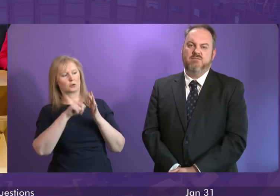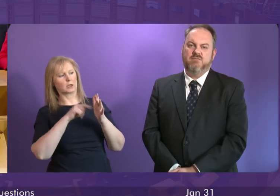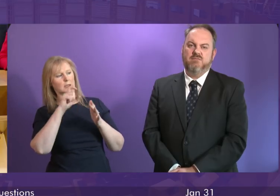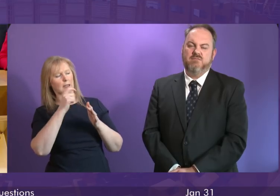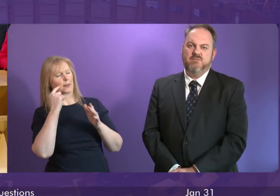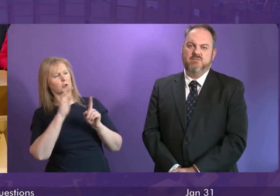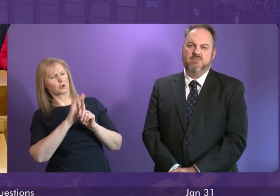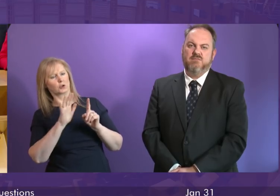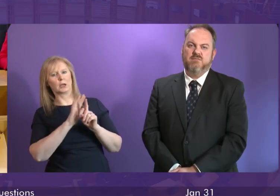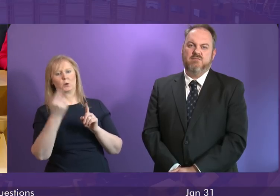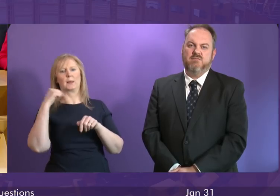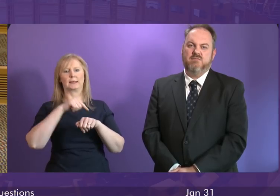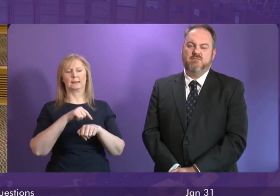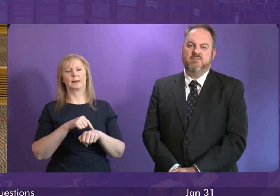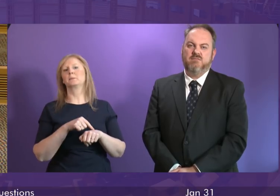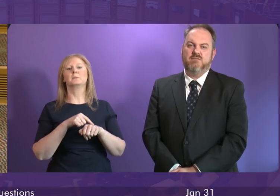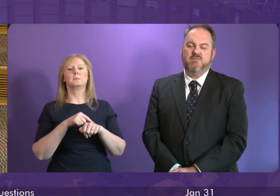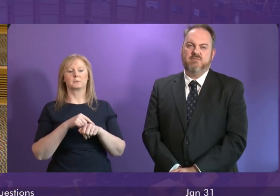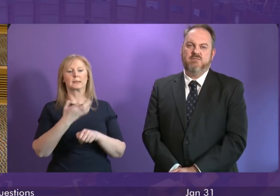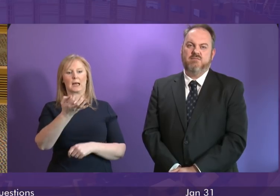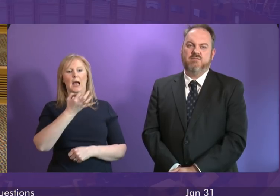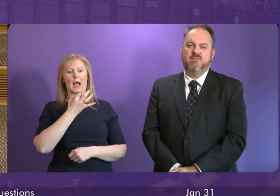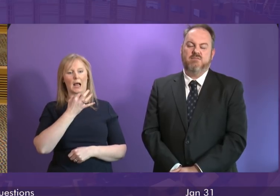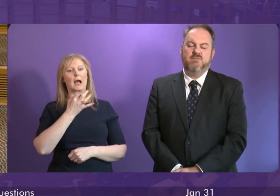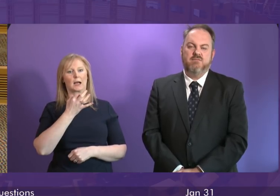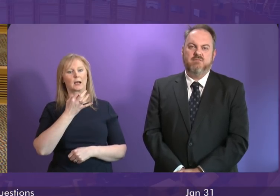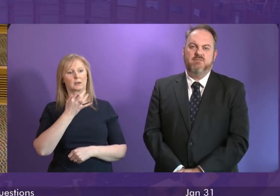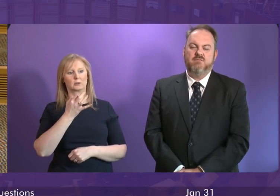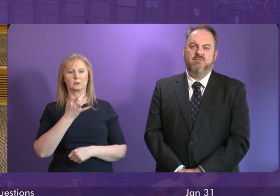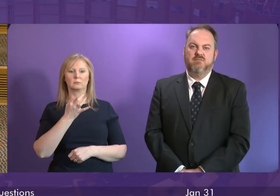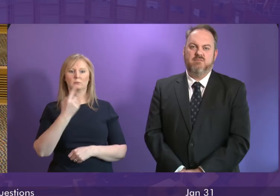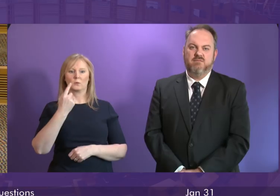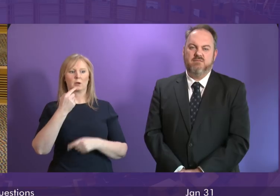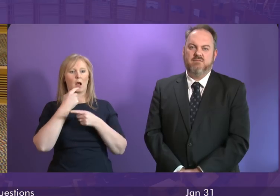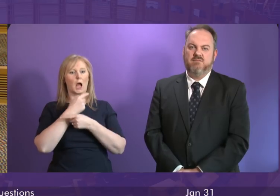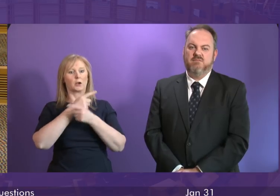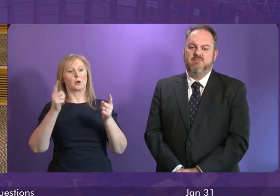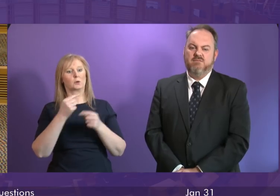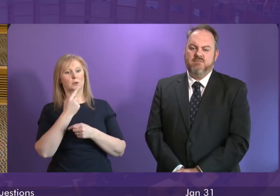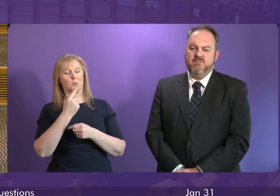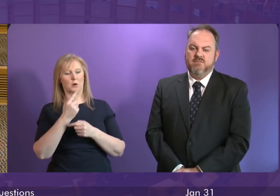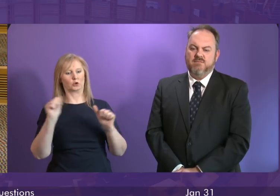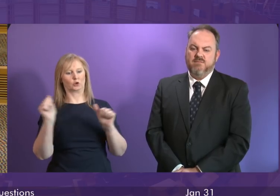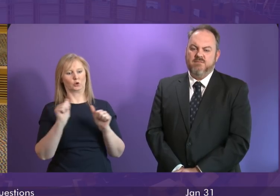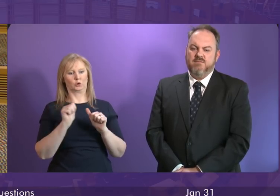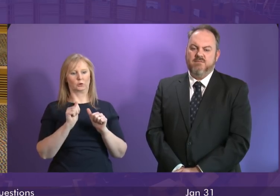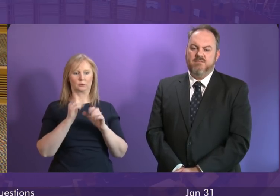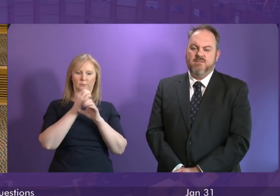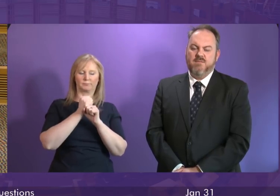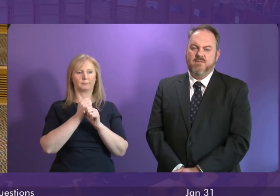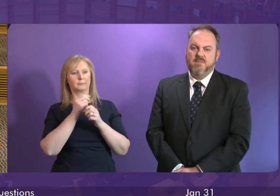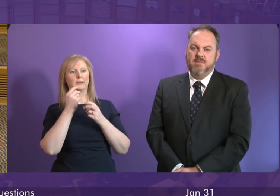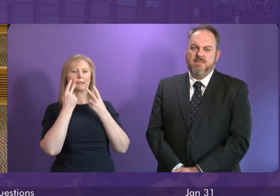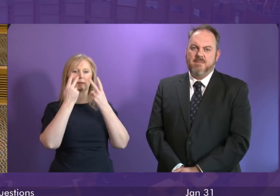health spokesperson at the time. It was asked then to undertake at least one announced and one unannounced inspection of all acute hospitals across